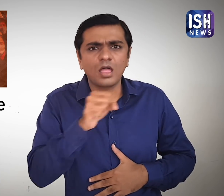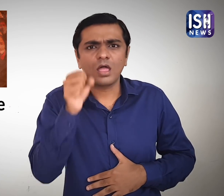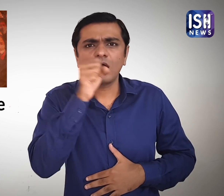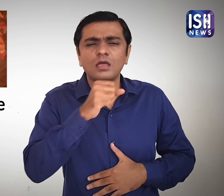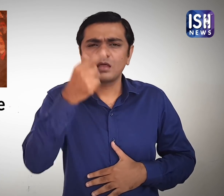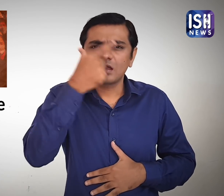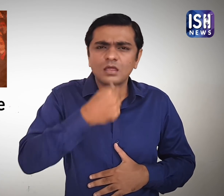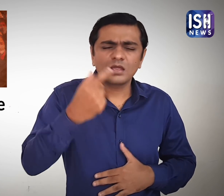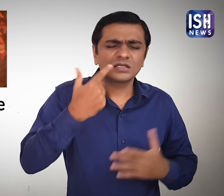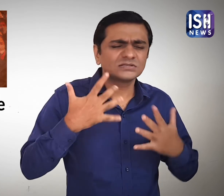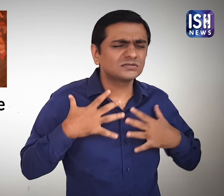coughing.